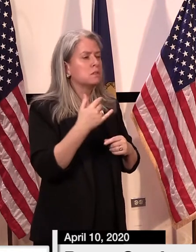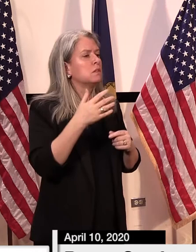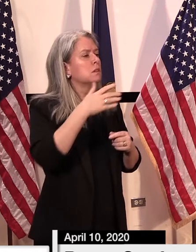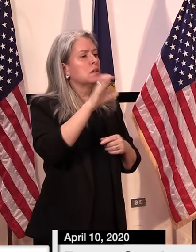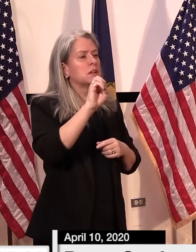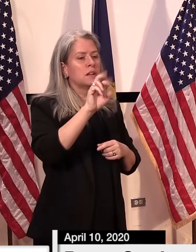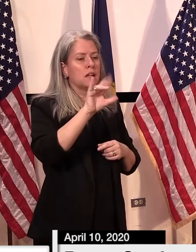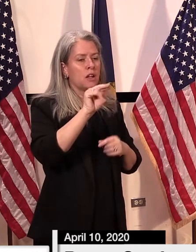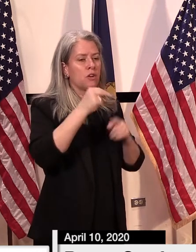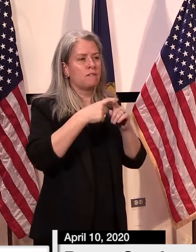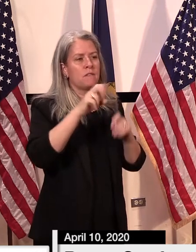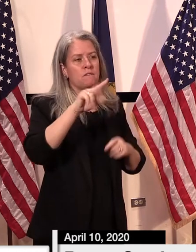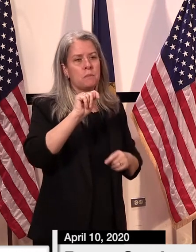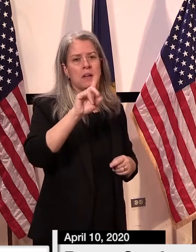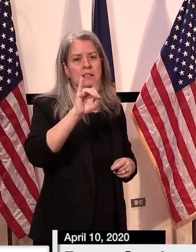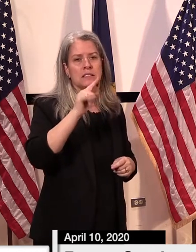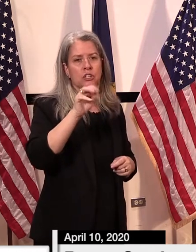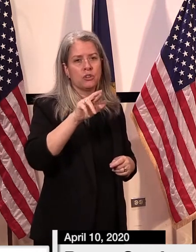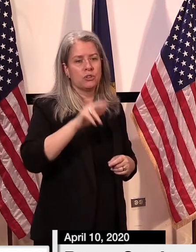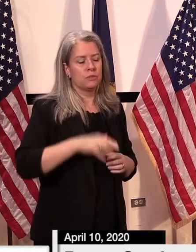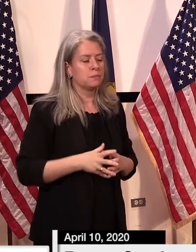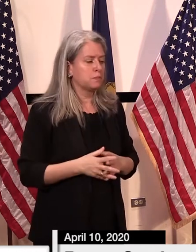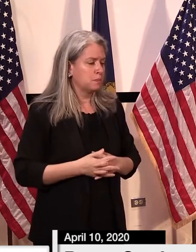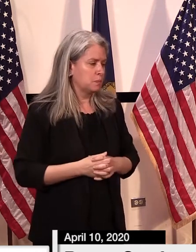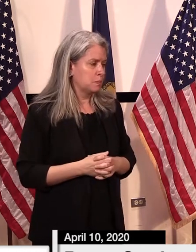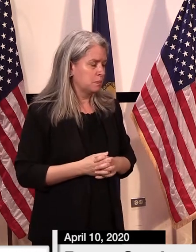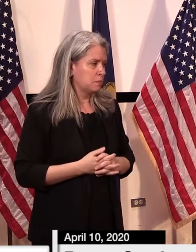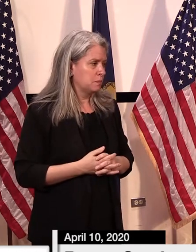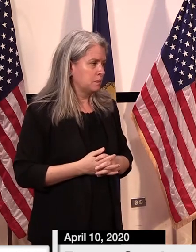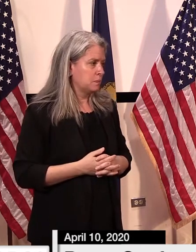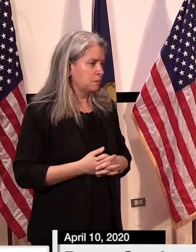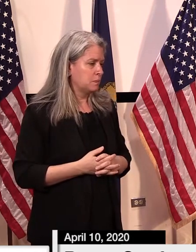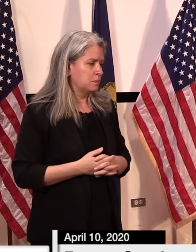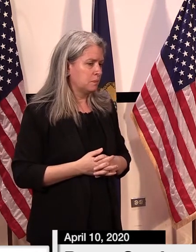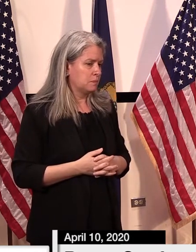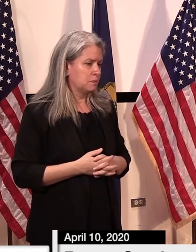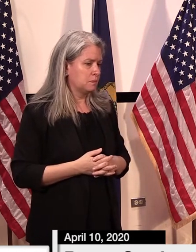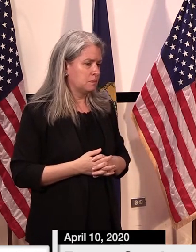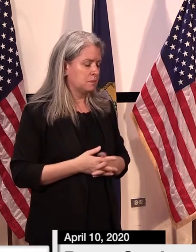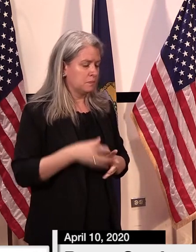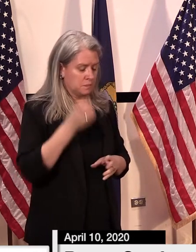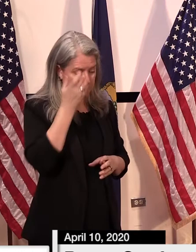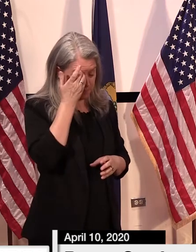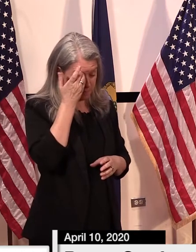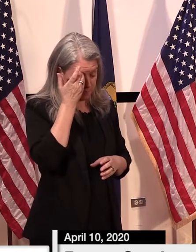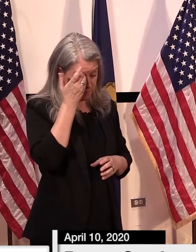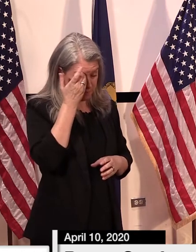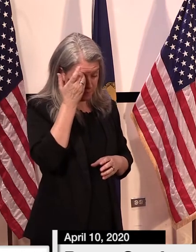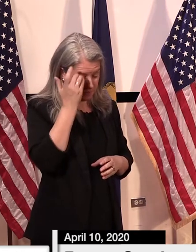digger aaron from digger